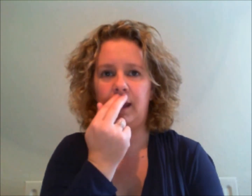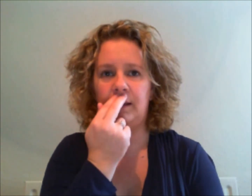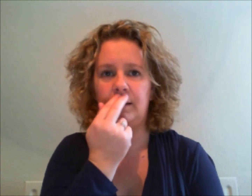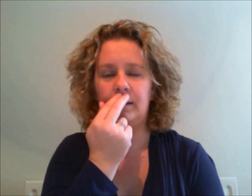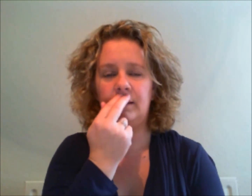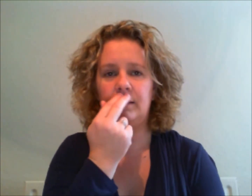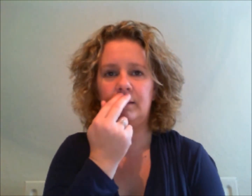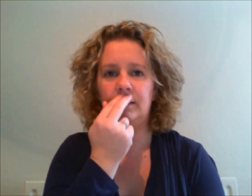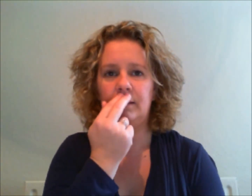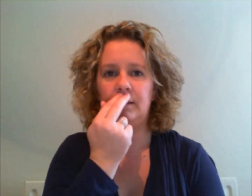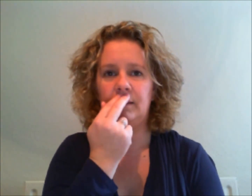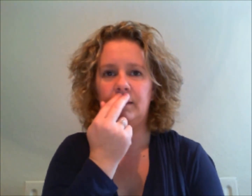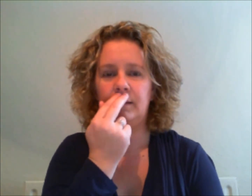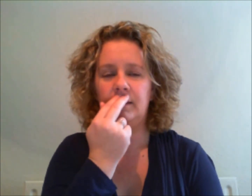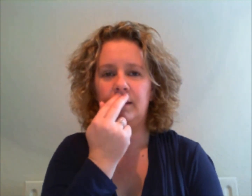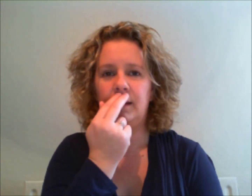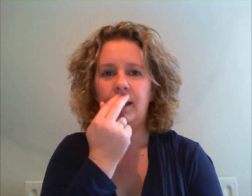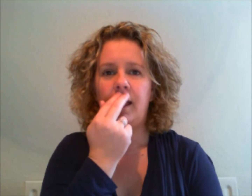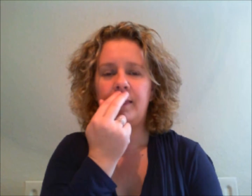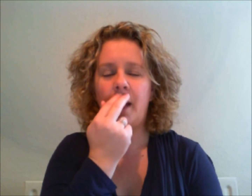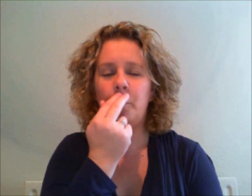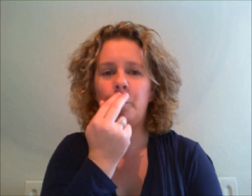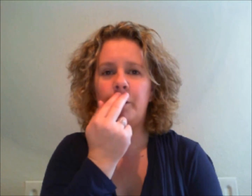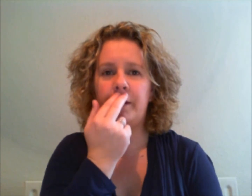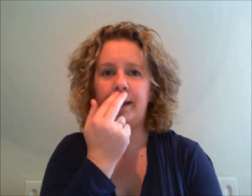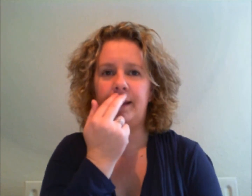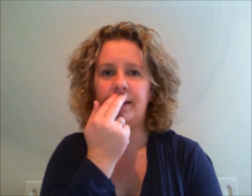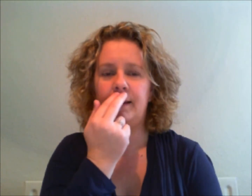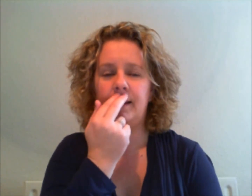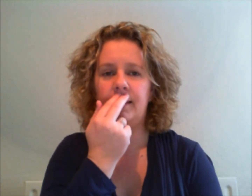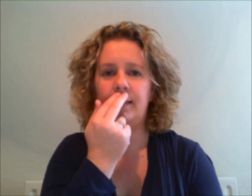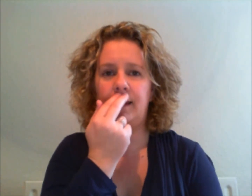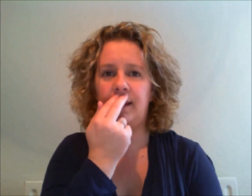that worry thinking